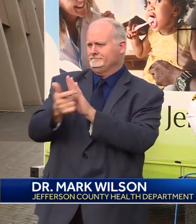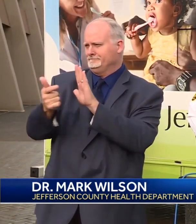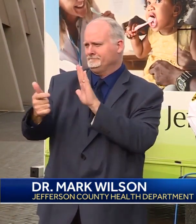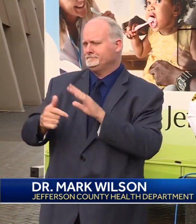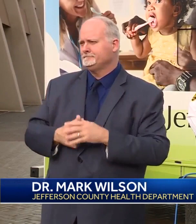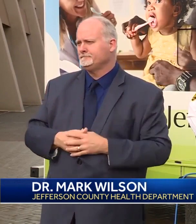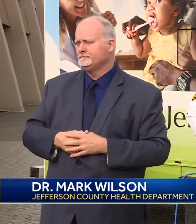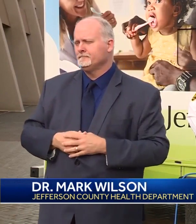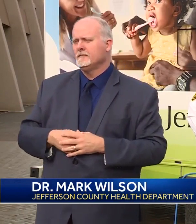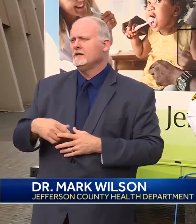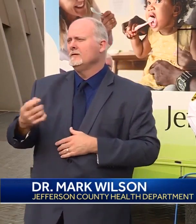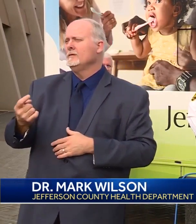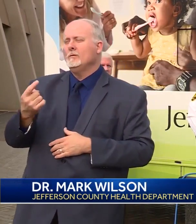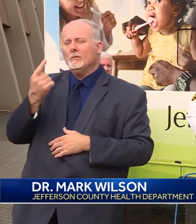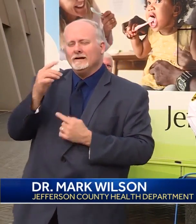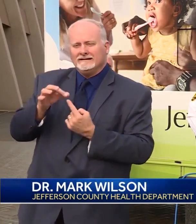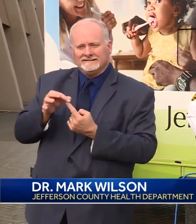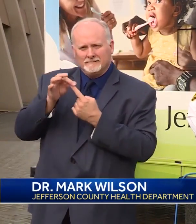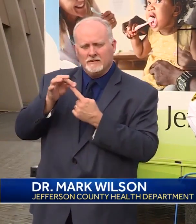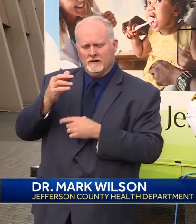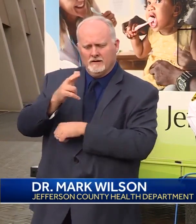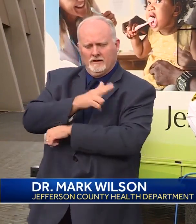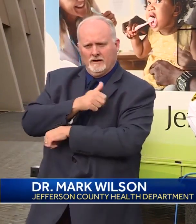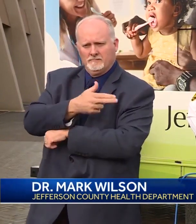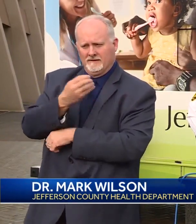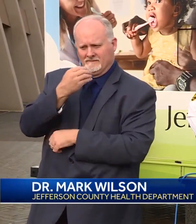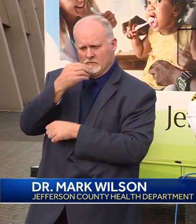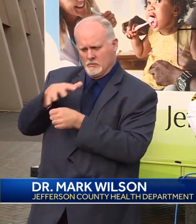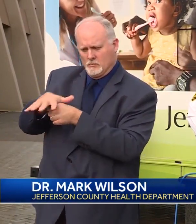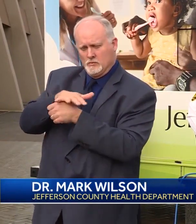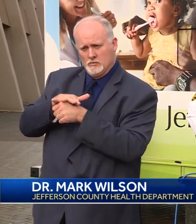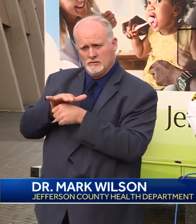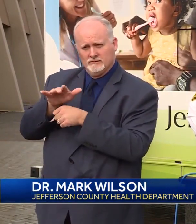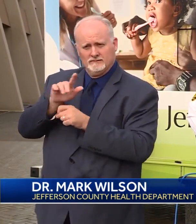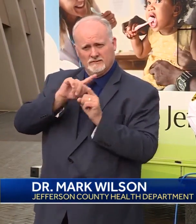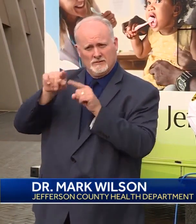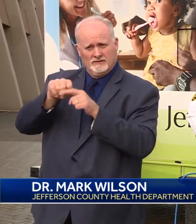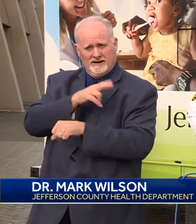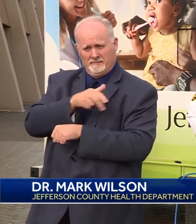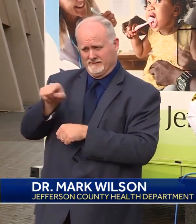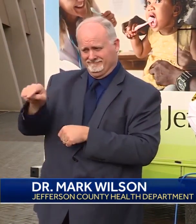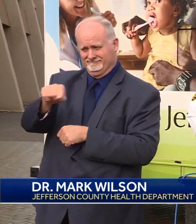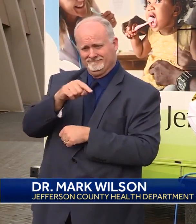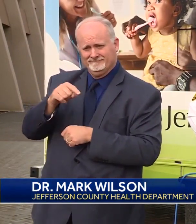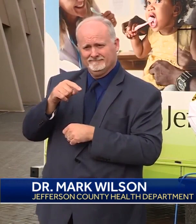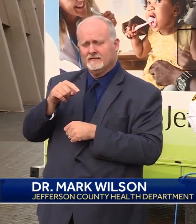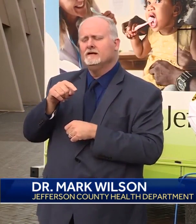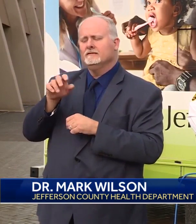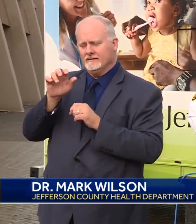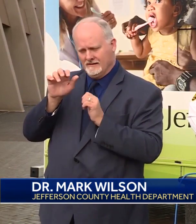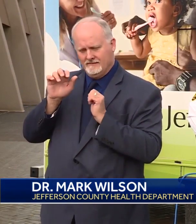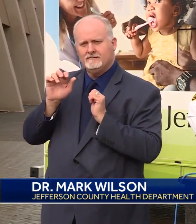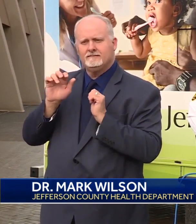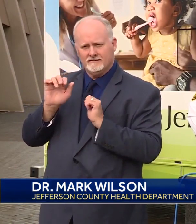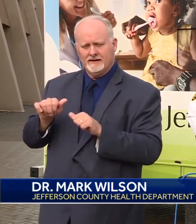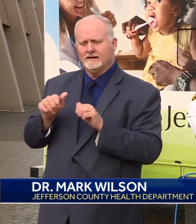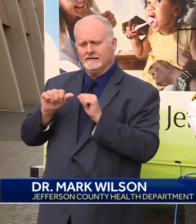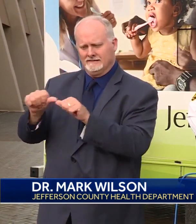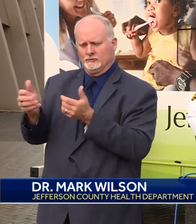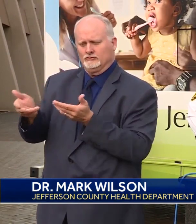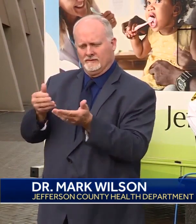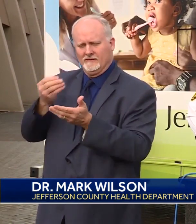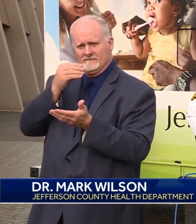One exception, hospital food service areas are excluded from this order, provided they have an appropriate